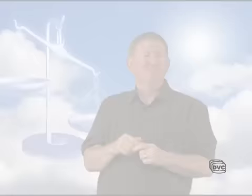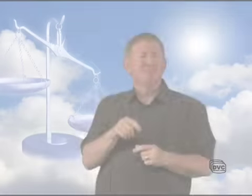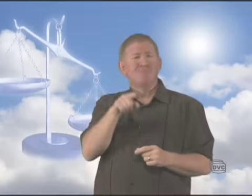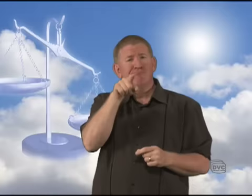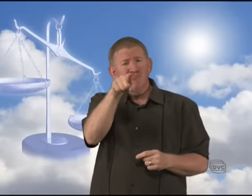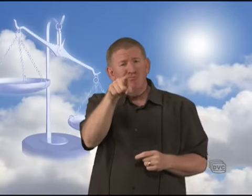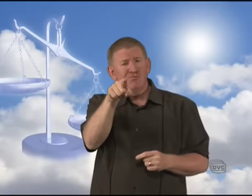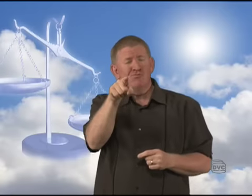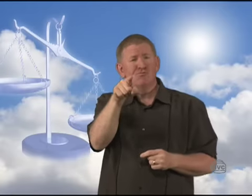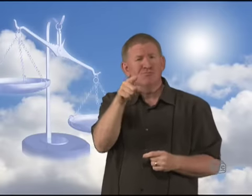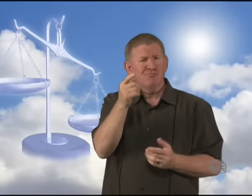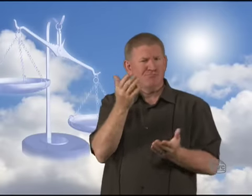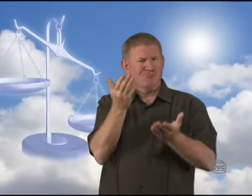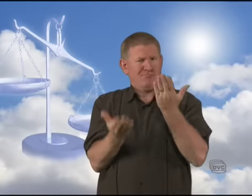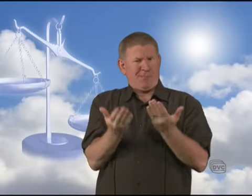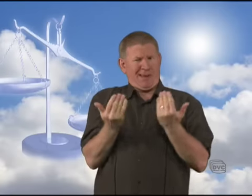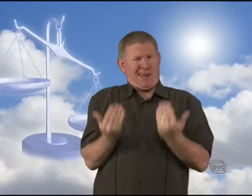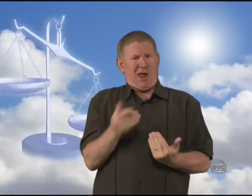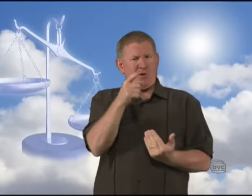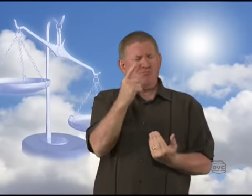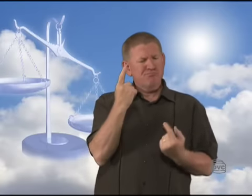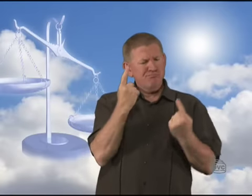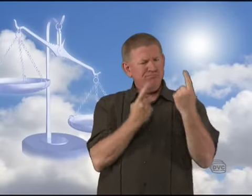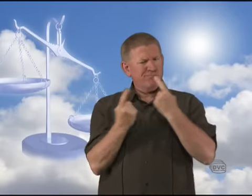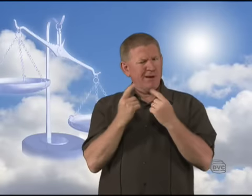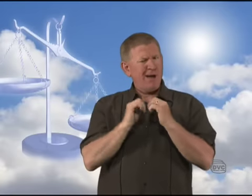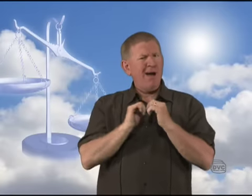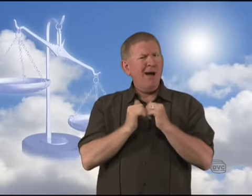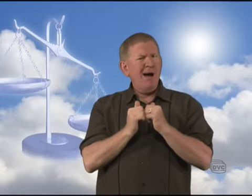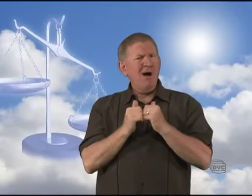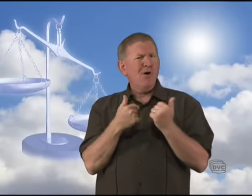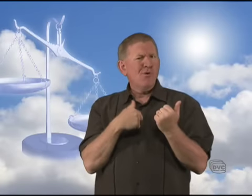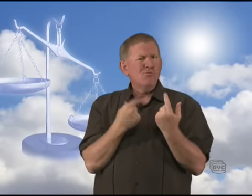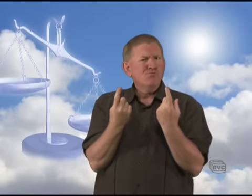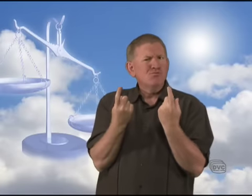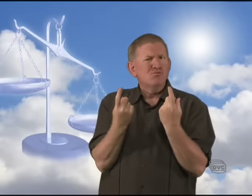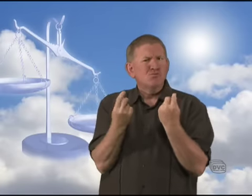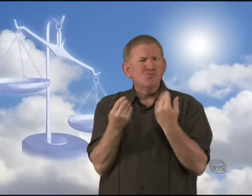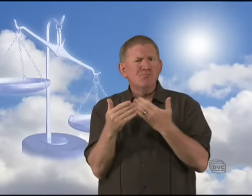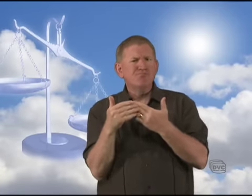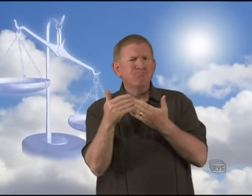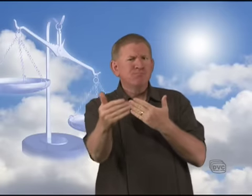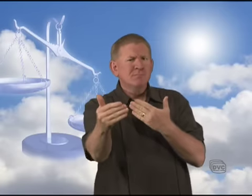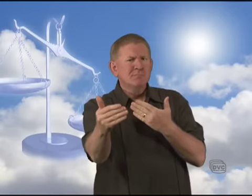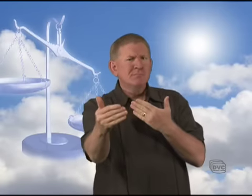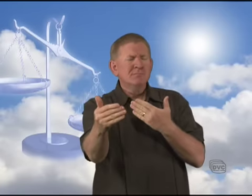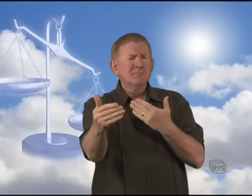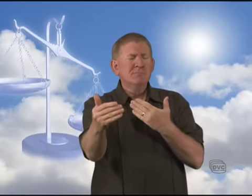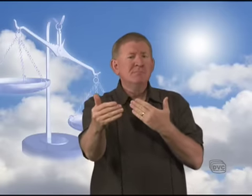So maybe you're thinking right now well what do I have to do to make this change?